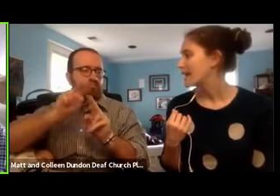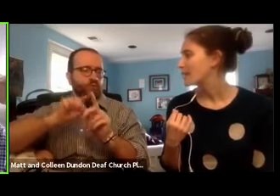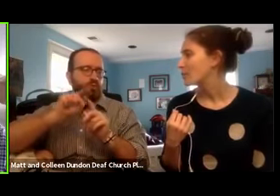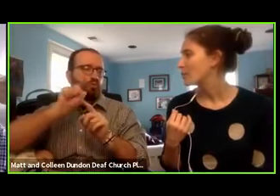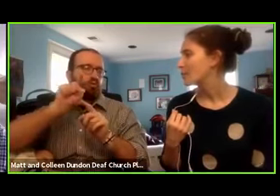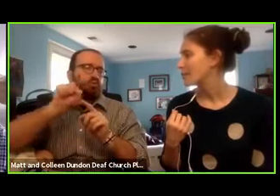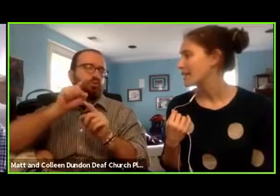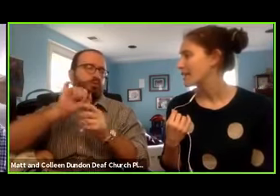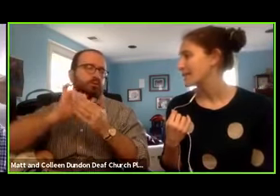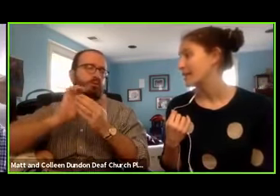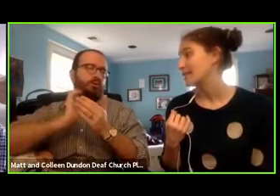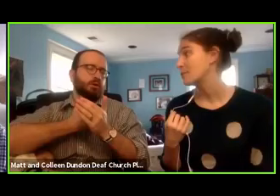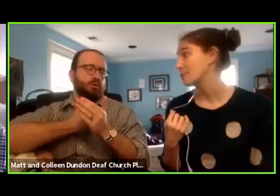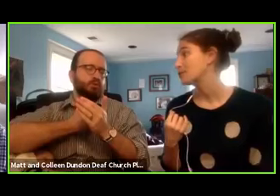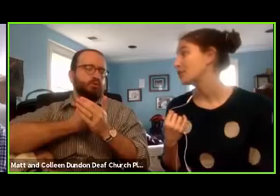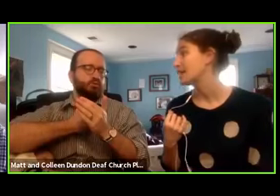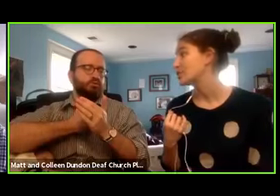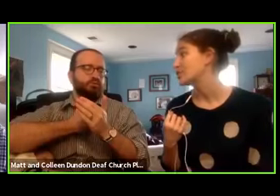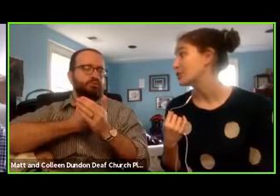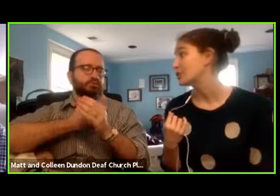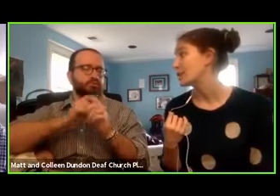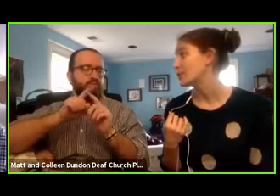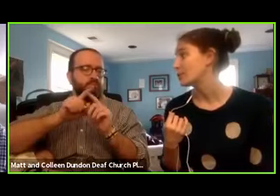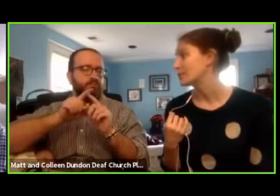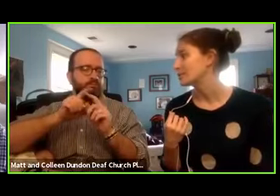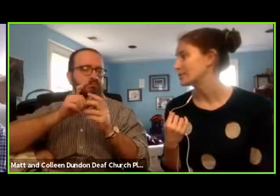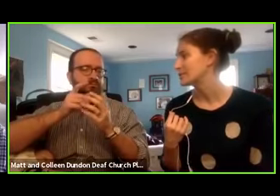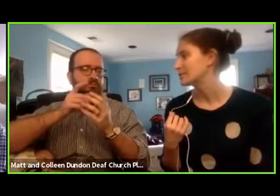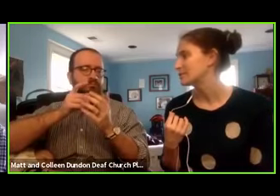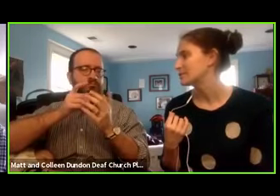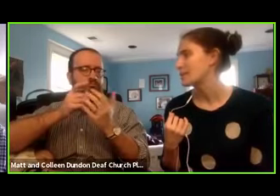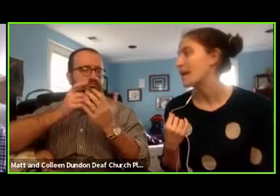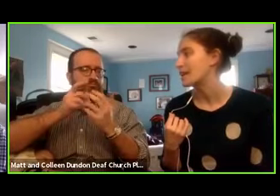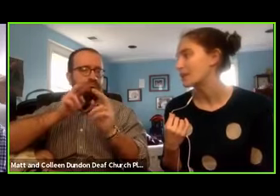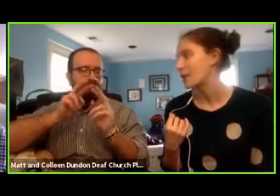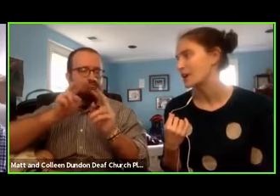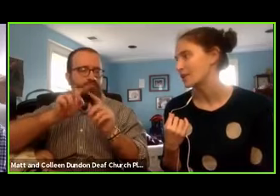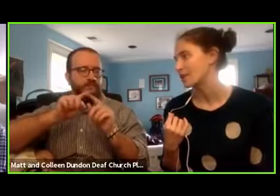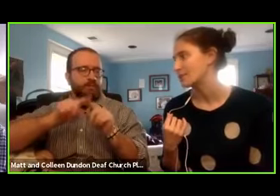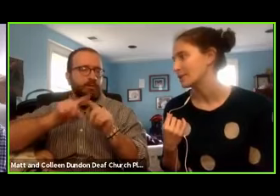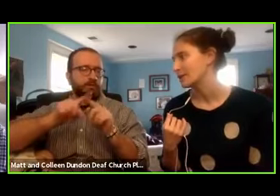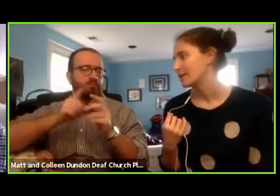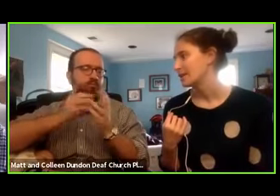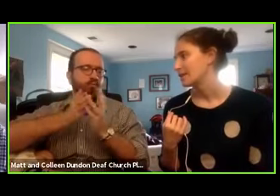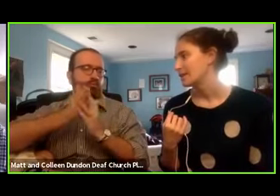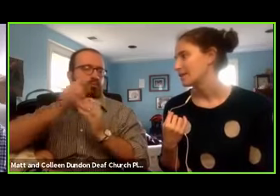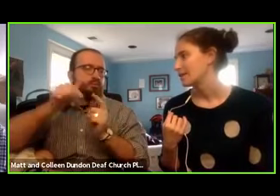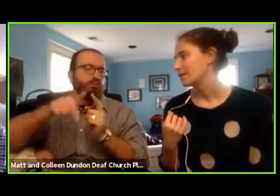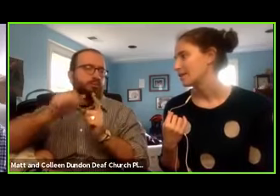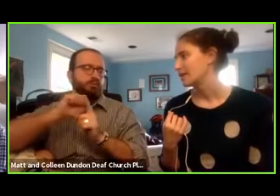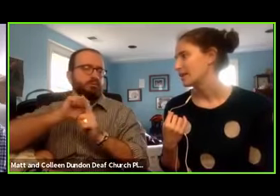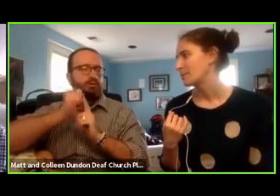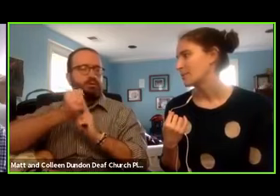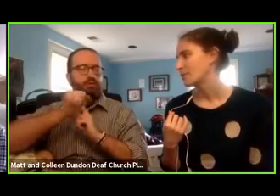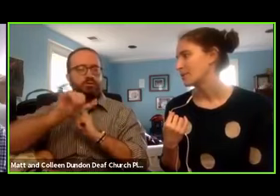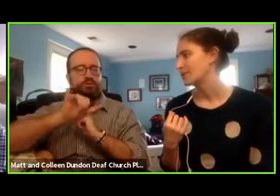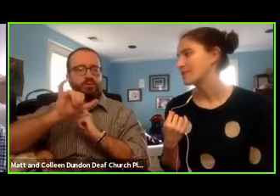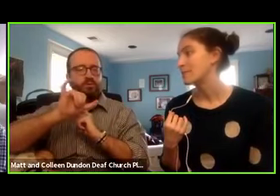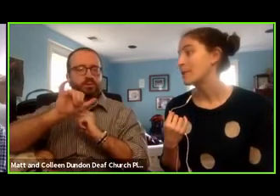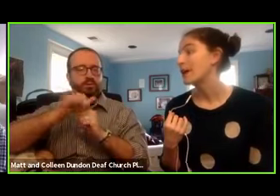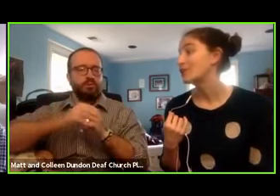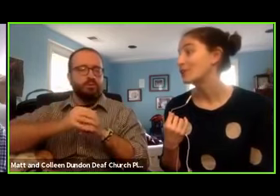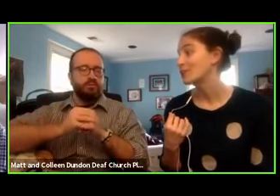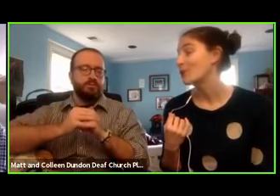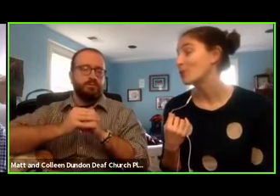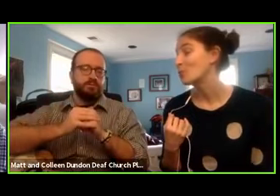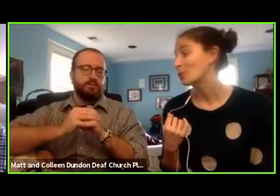That we would be, that they would be looking to you, that we would depend upon you. Yes. Um, that we would